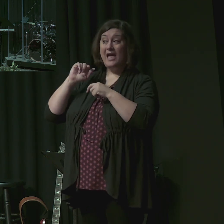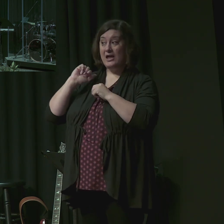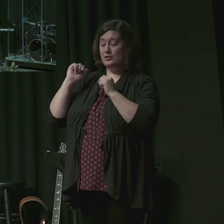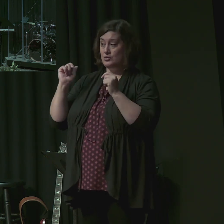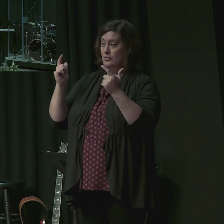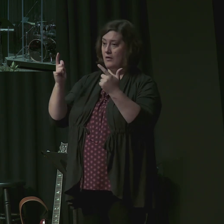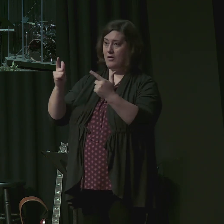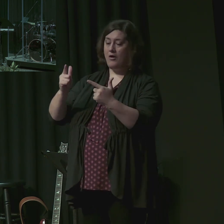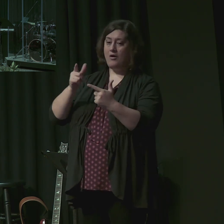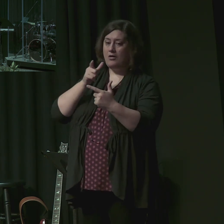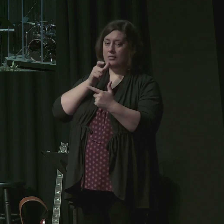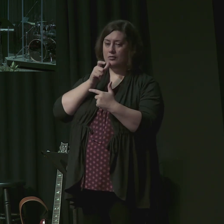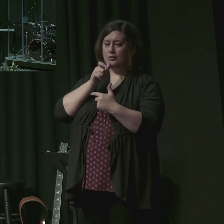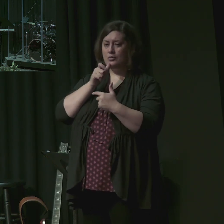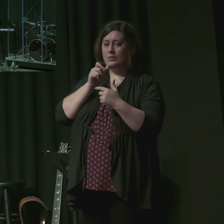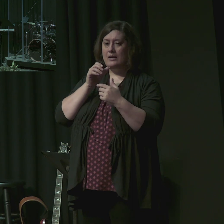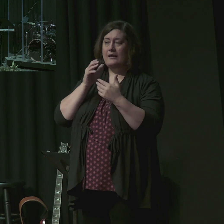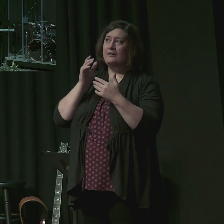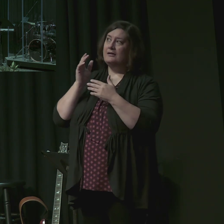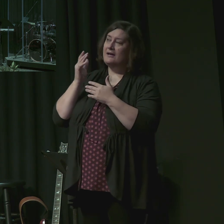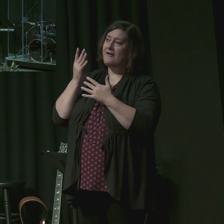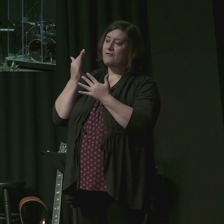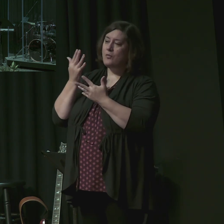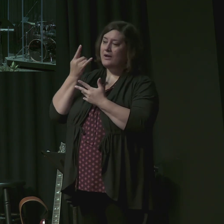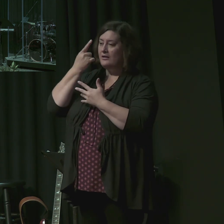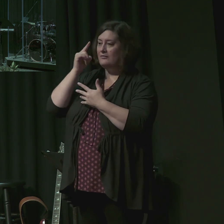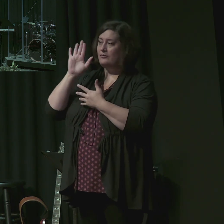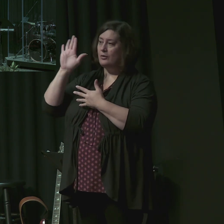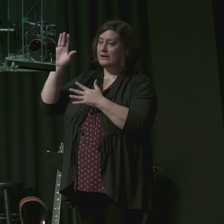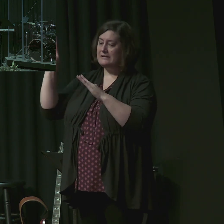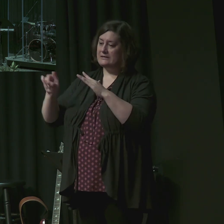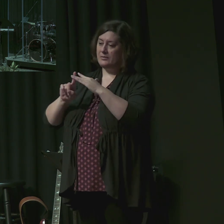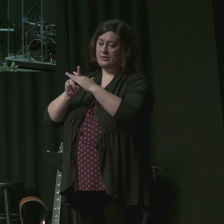only to me but also to all who have loved his appearing.